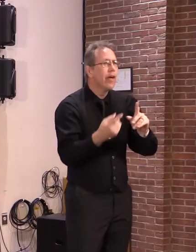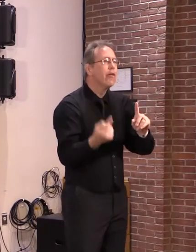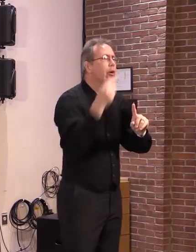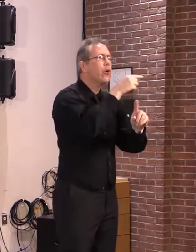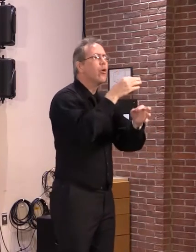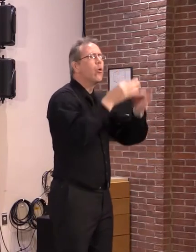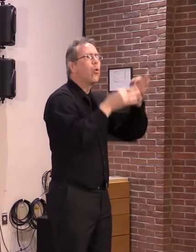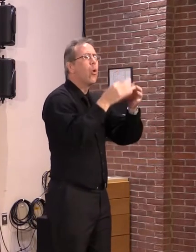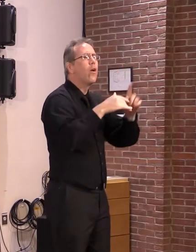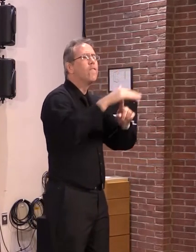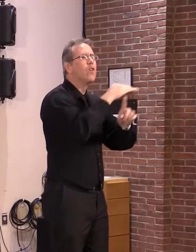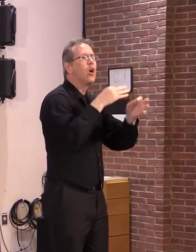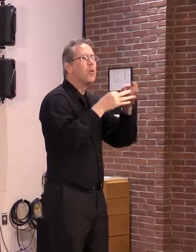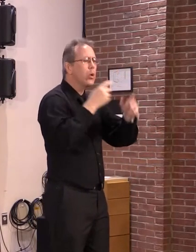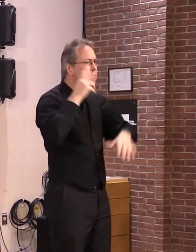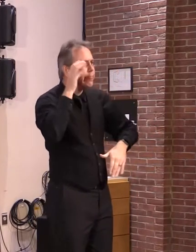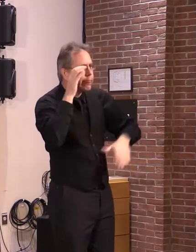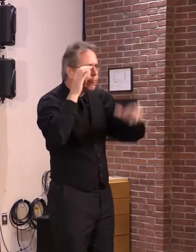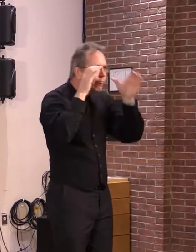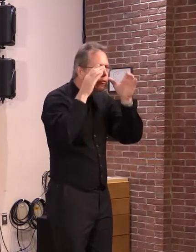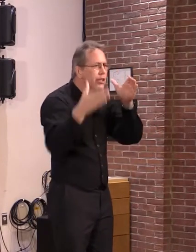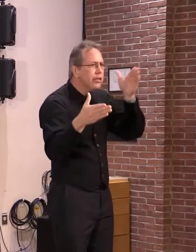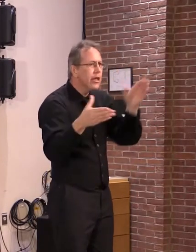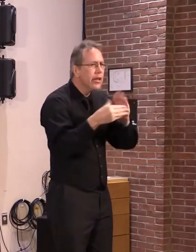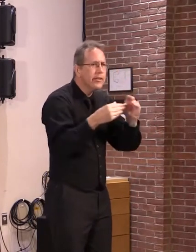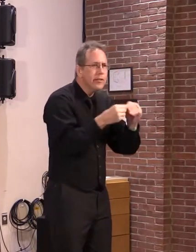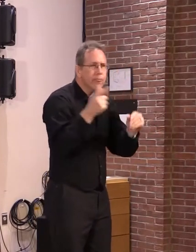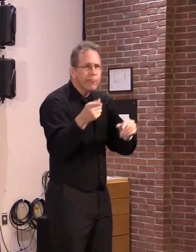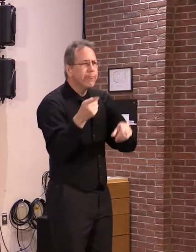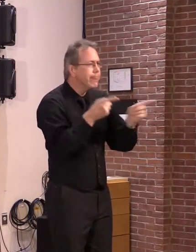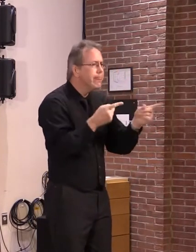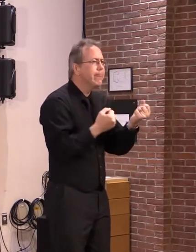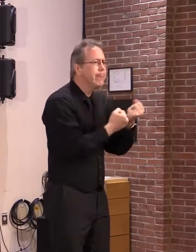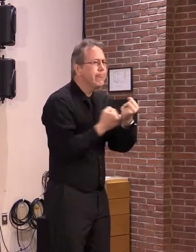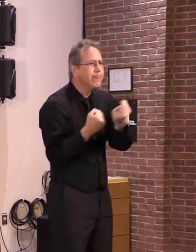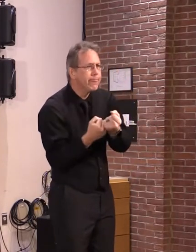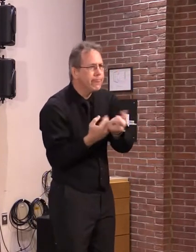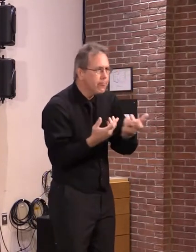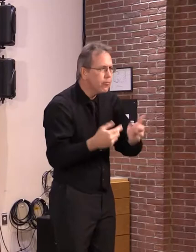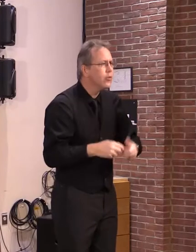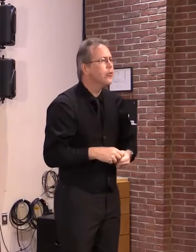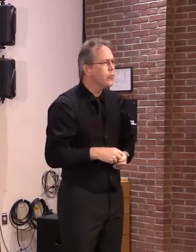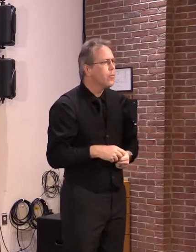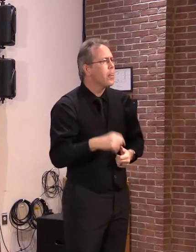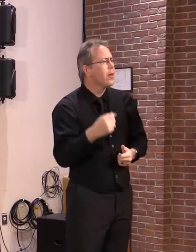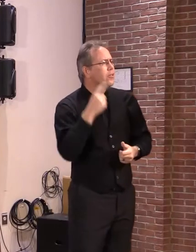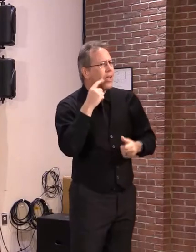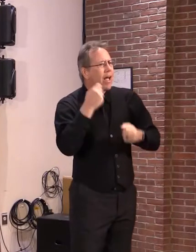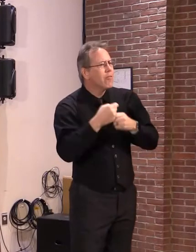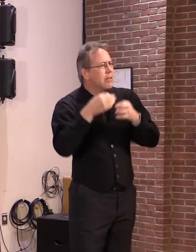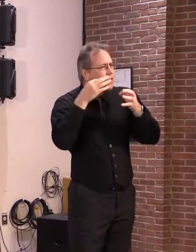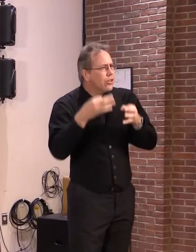makes a coherent decision there about both of these appeals.